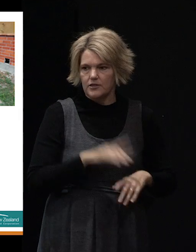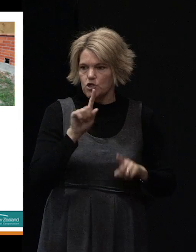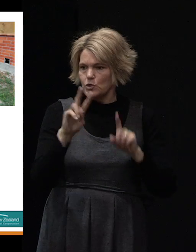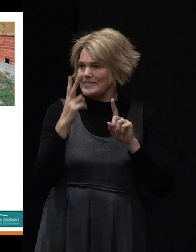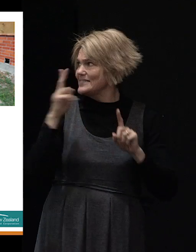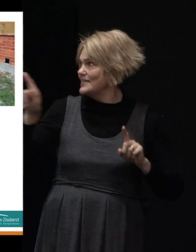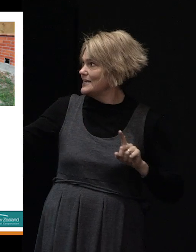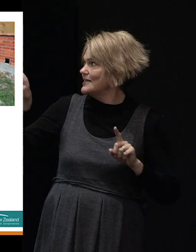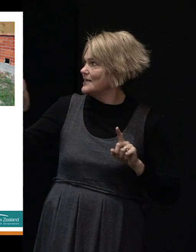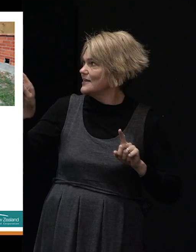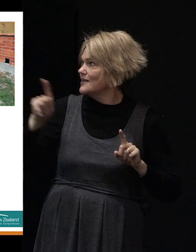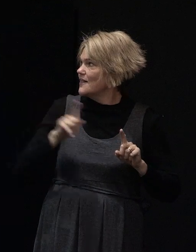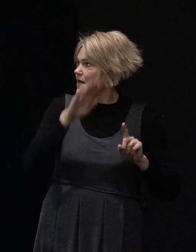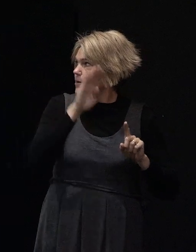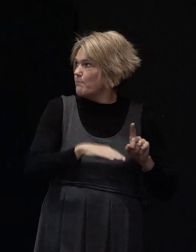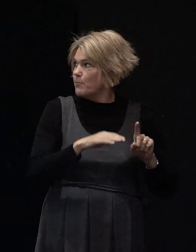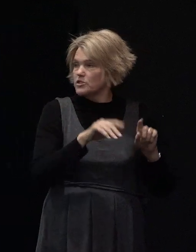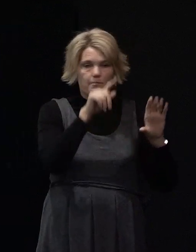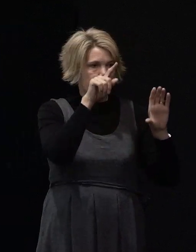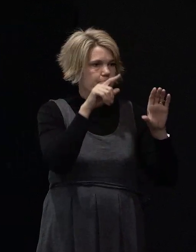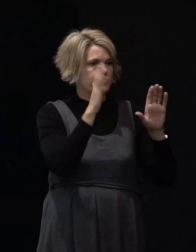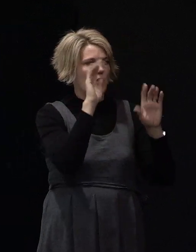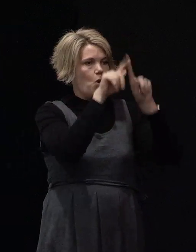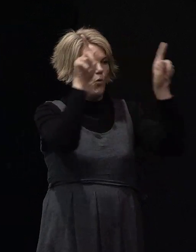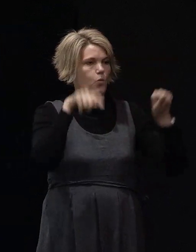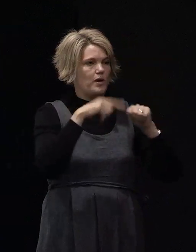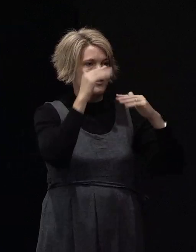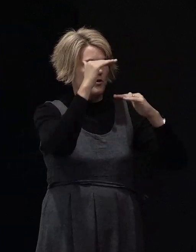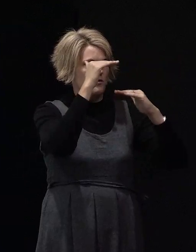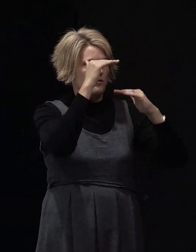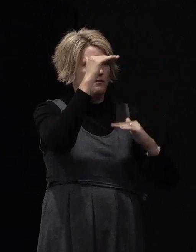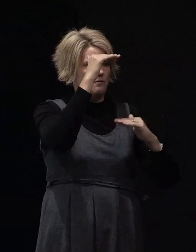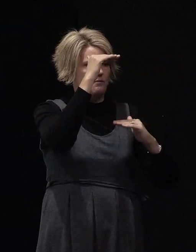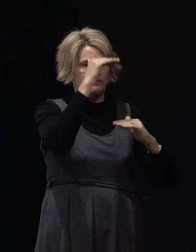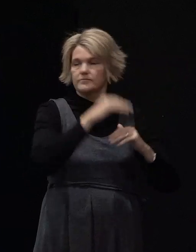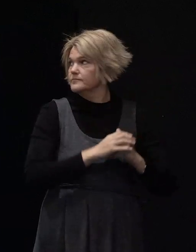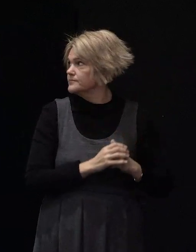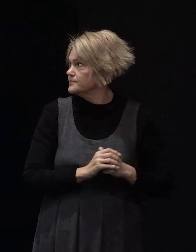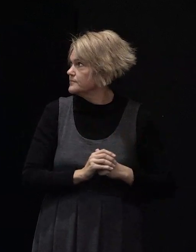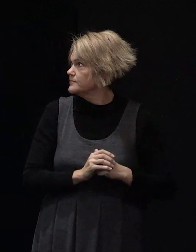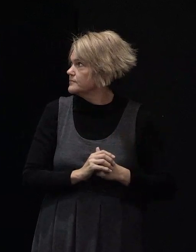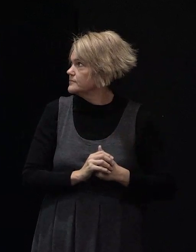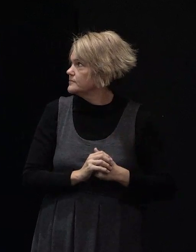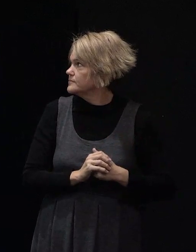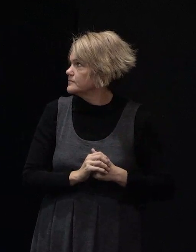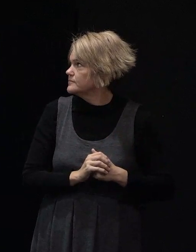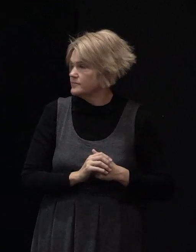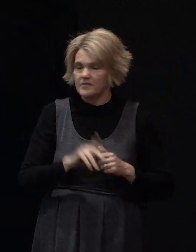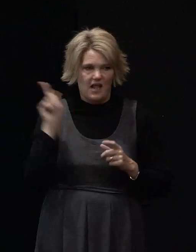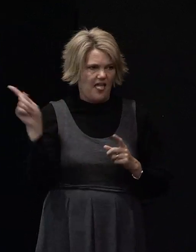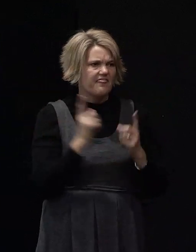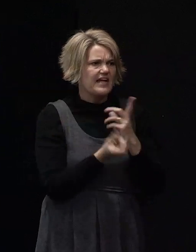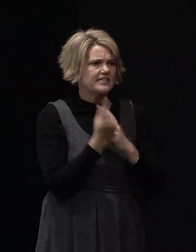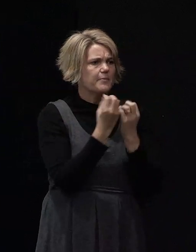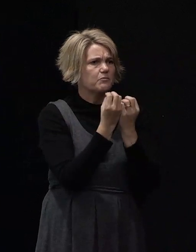the window ledge, bottom window ledge is, you can see where it's separated and the bottom's dropped away and that's quite typical of some of the housing New Zealand